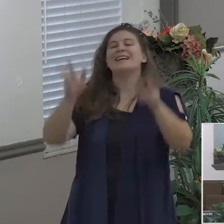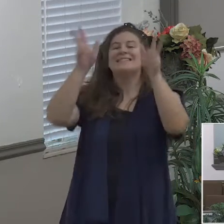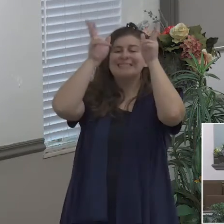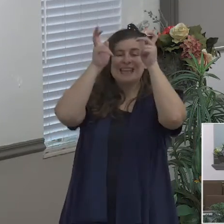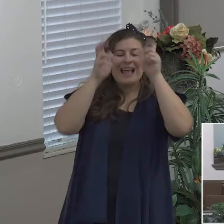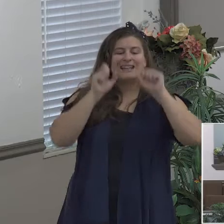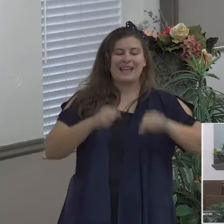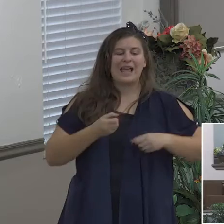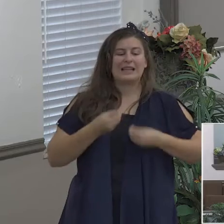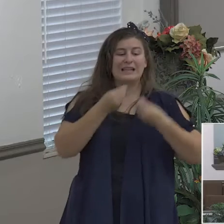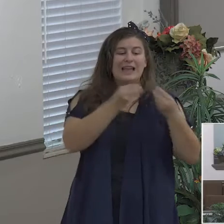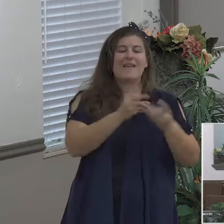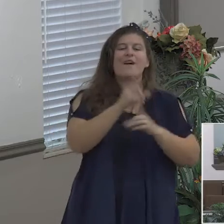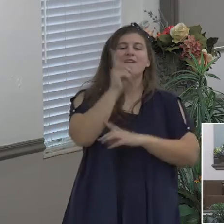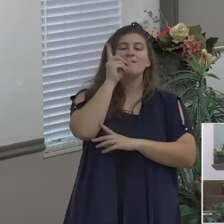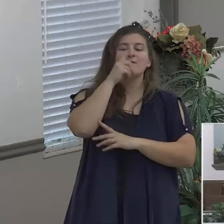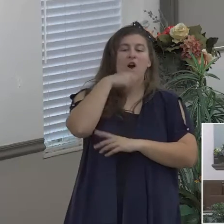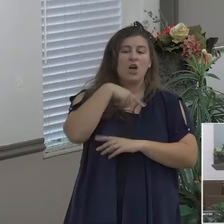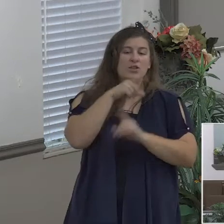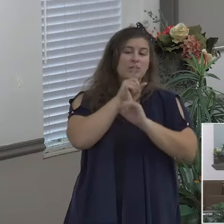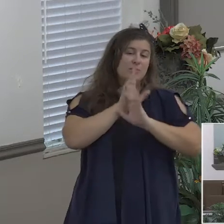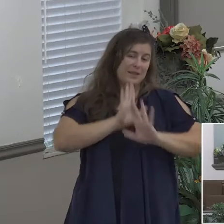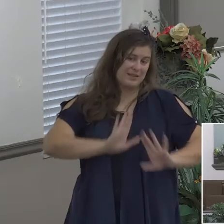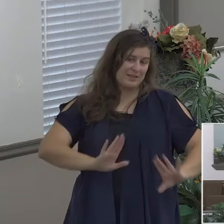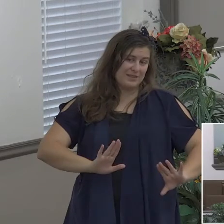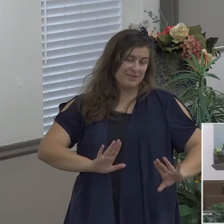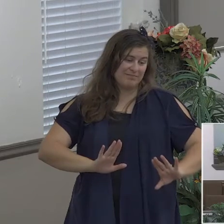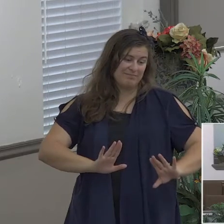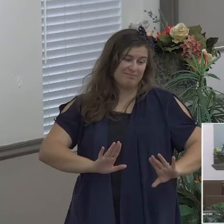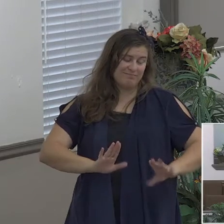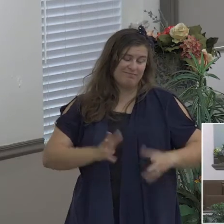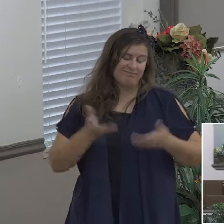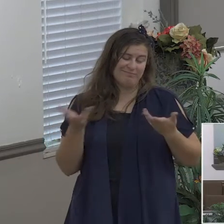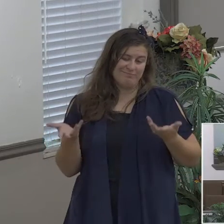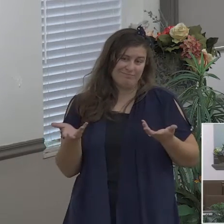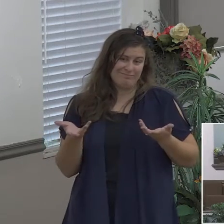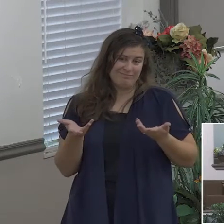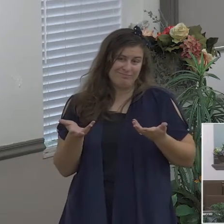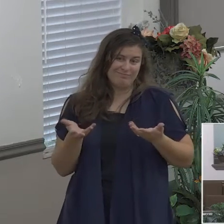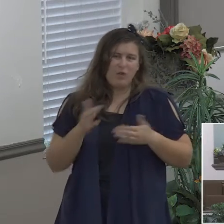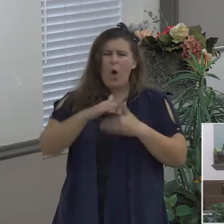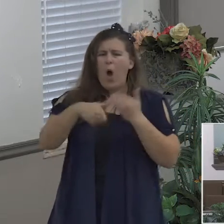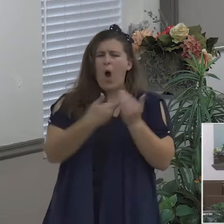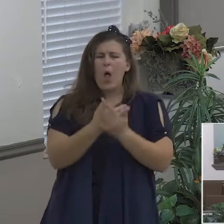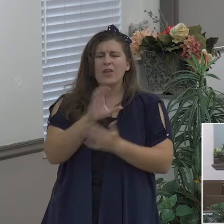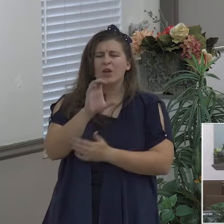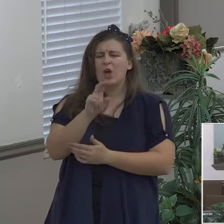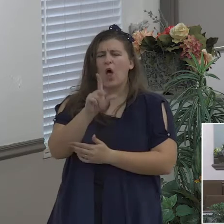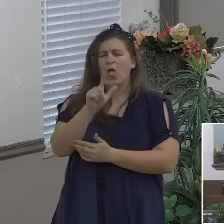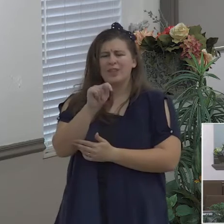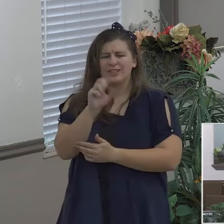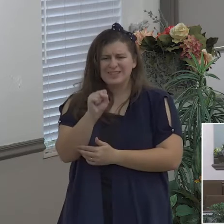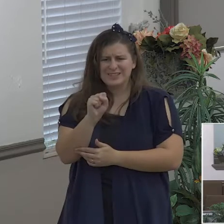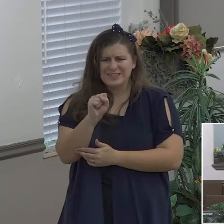that's what they listen all the cults isms asms and spasms that are all over the world